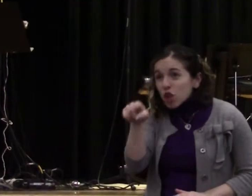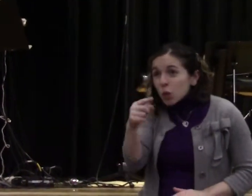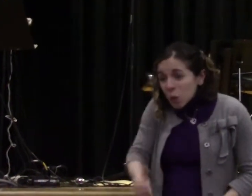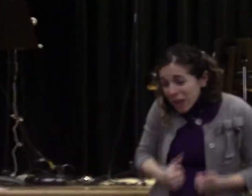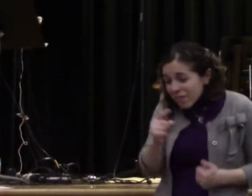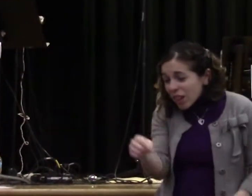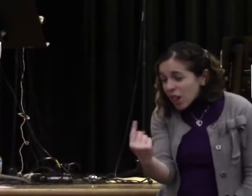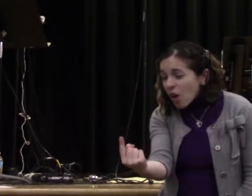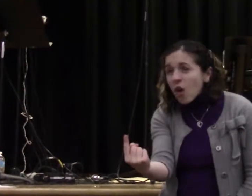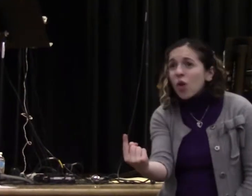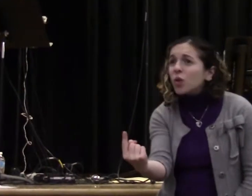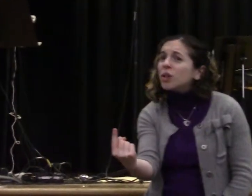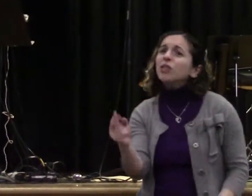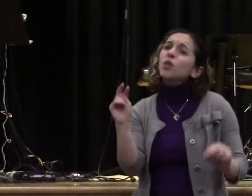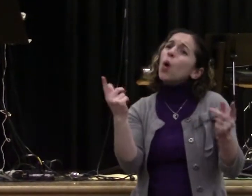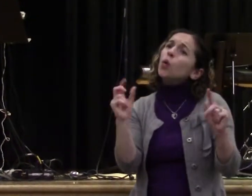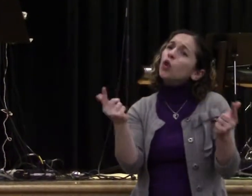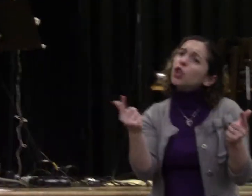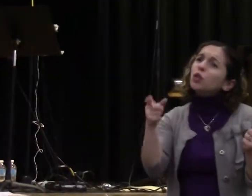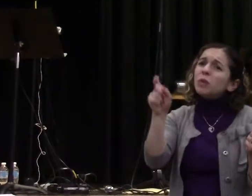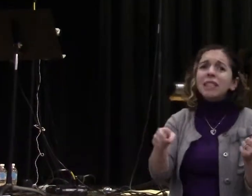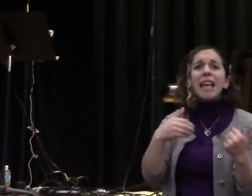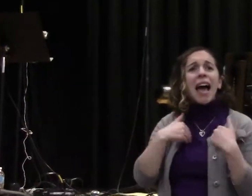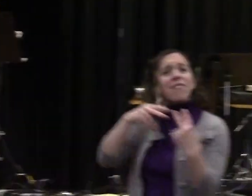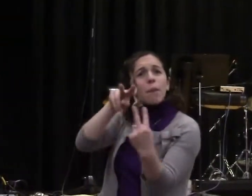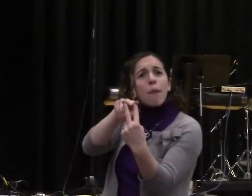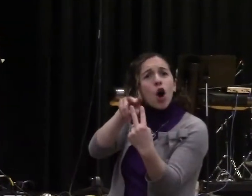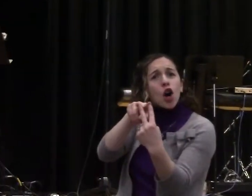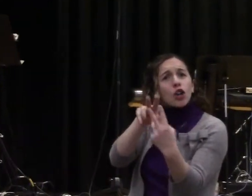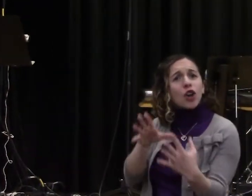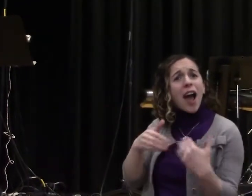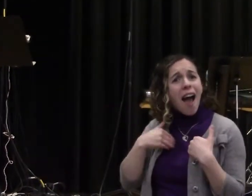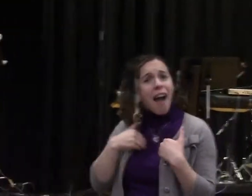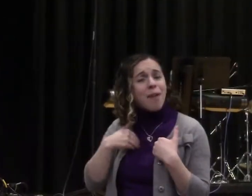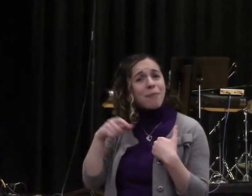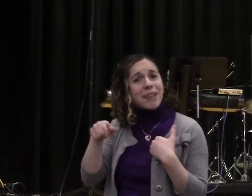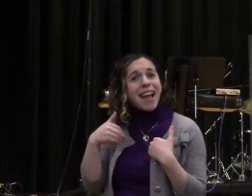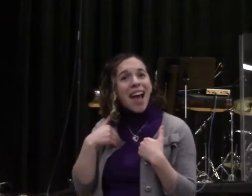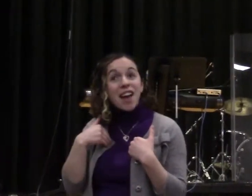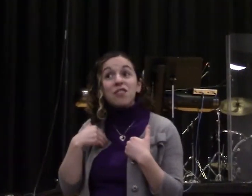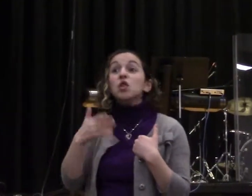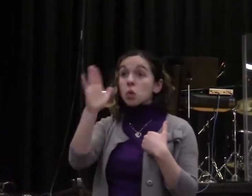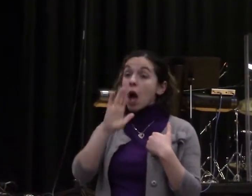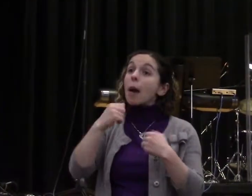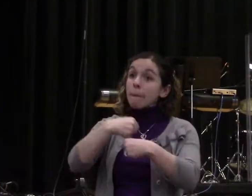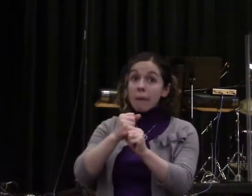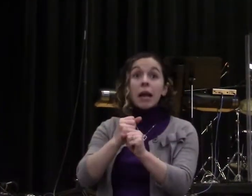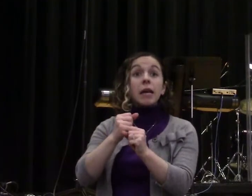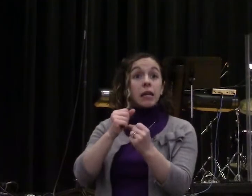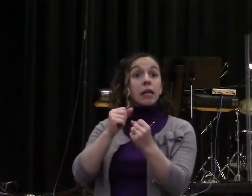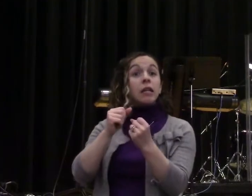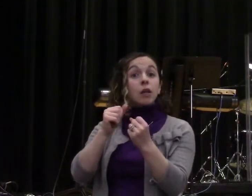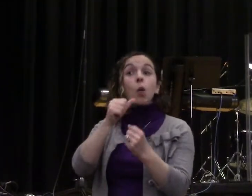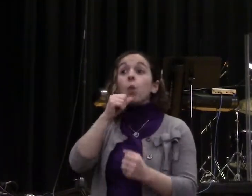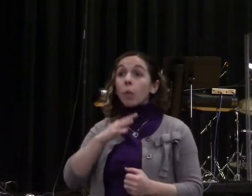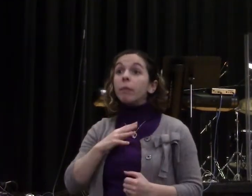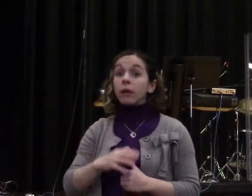suitable for him. How many people know that that's true? And that's exactly what God did. Now, even though Adam received